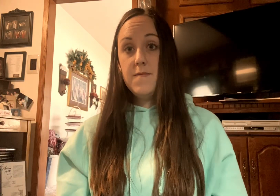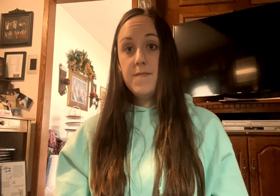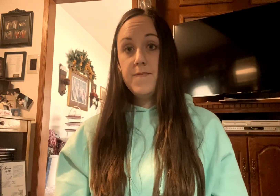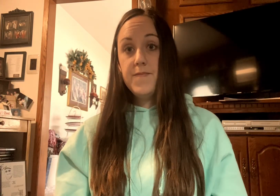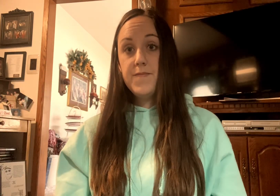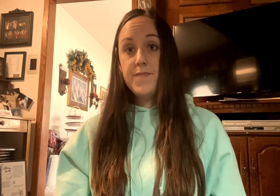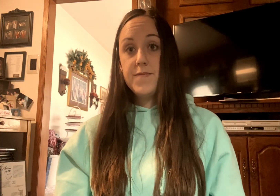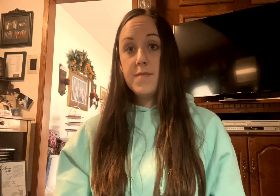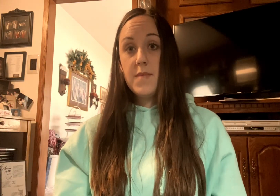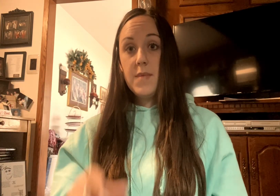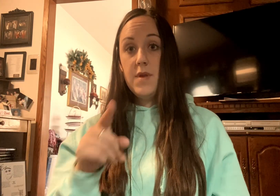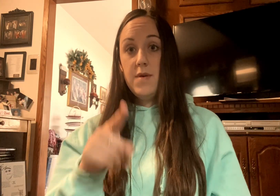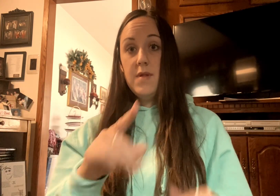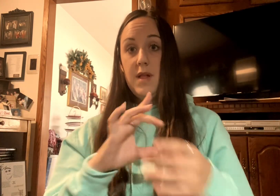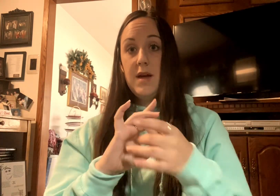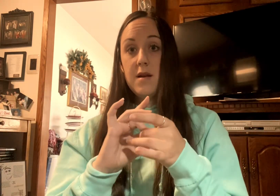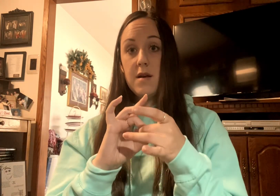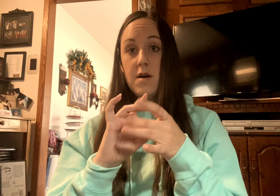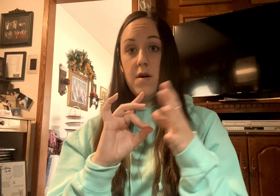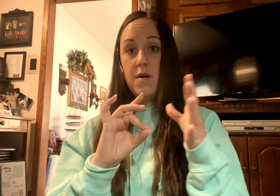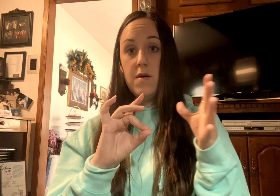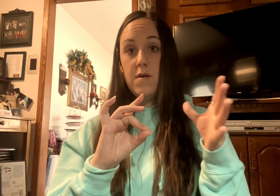But you let it go